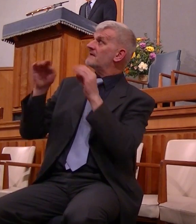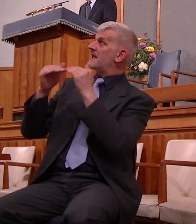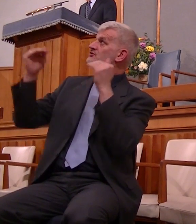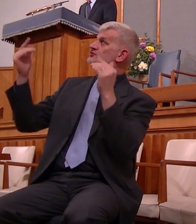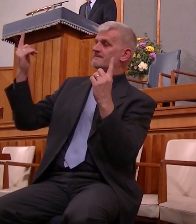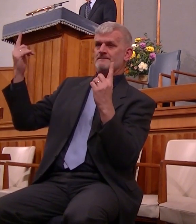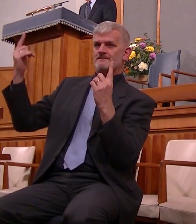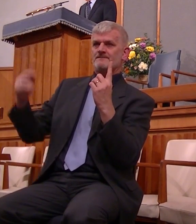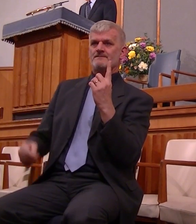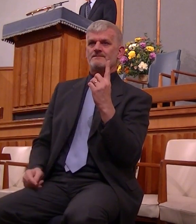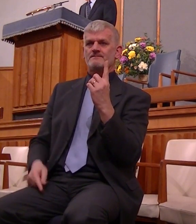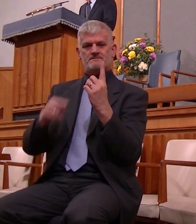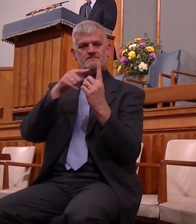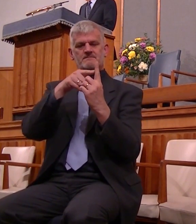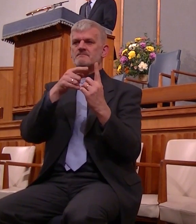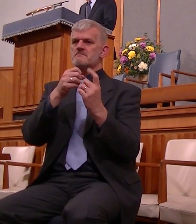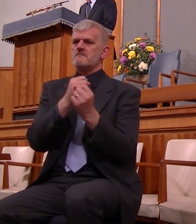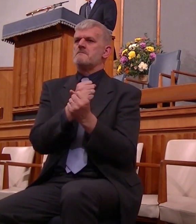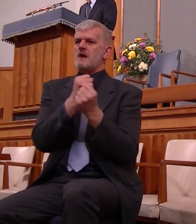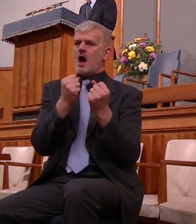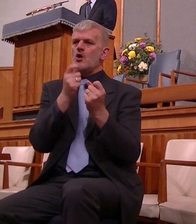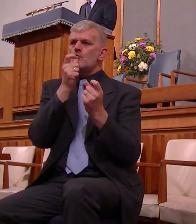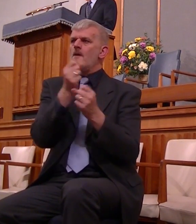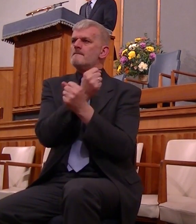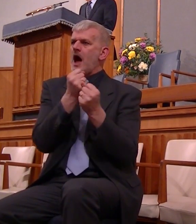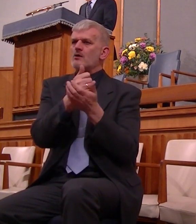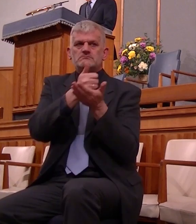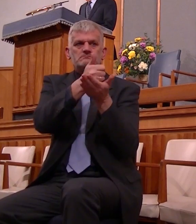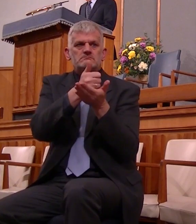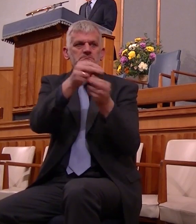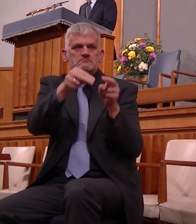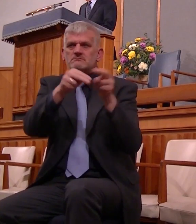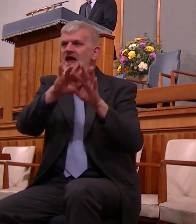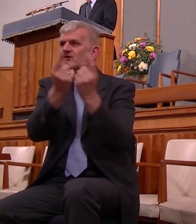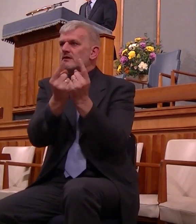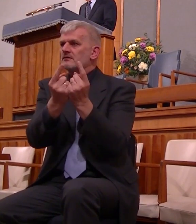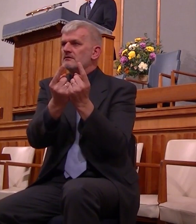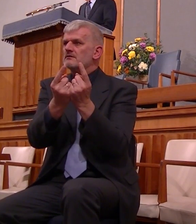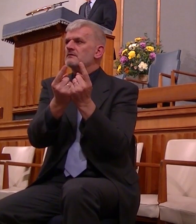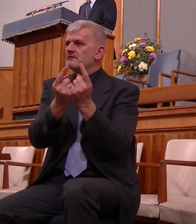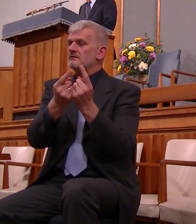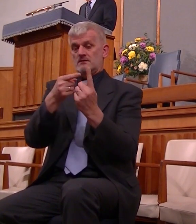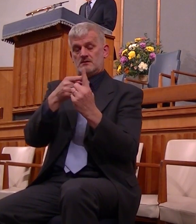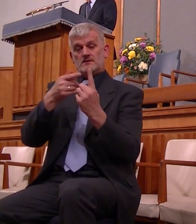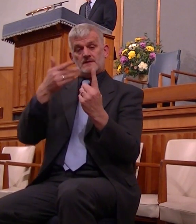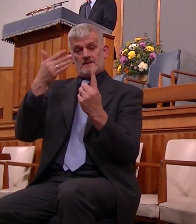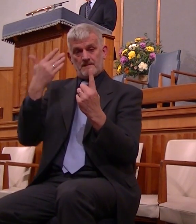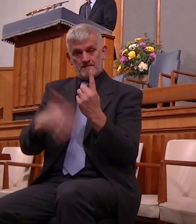and upholding all things by the word of his power when he had by himself